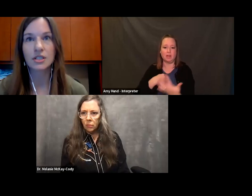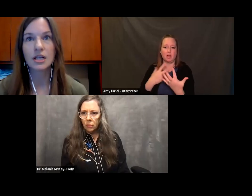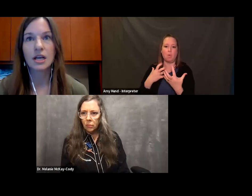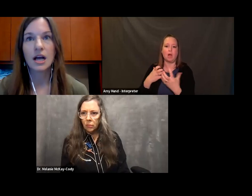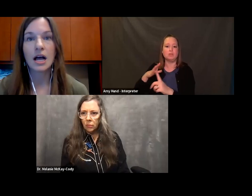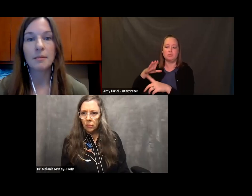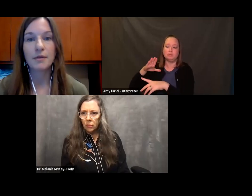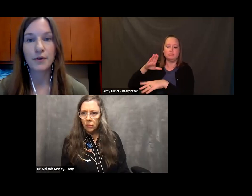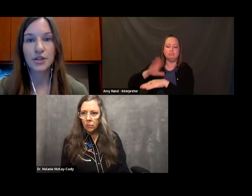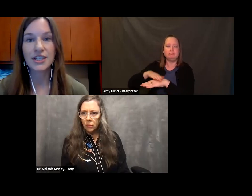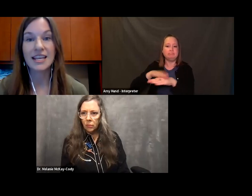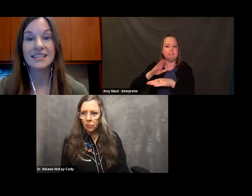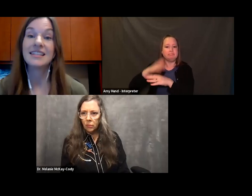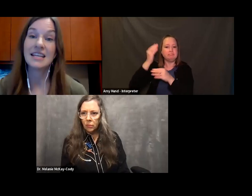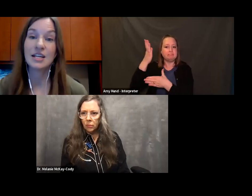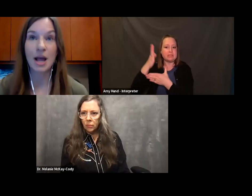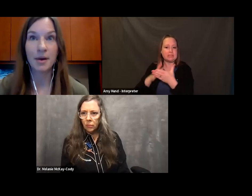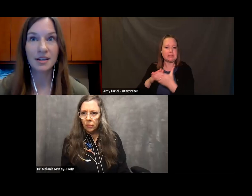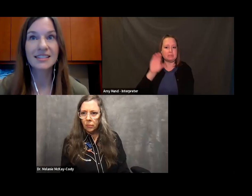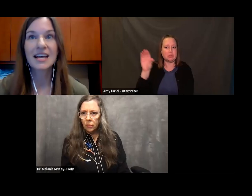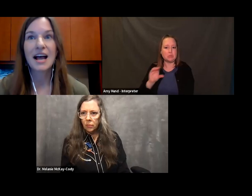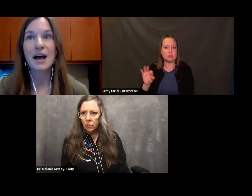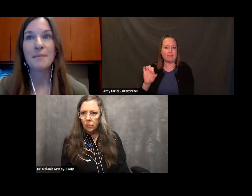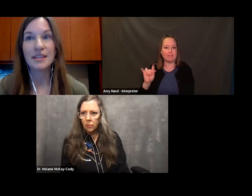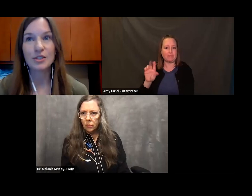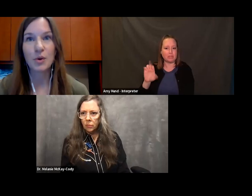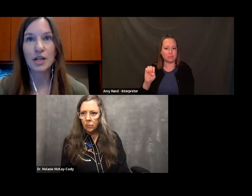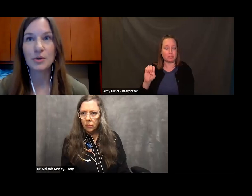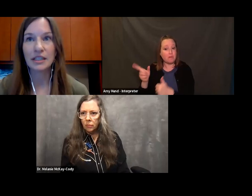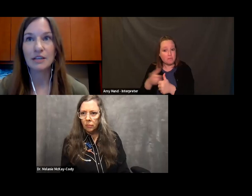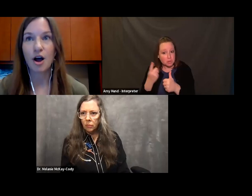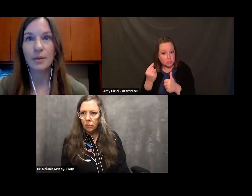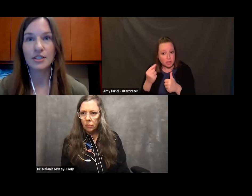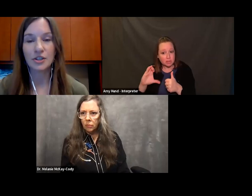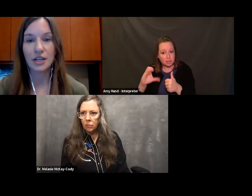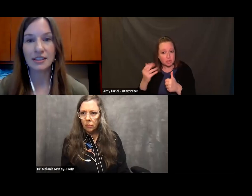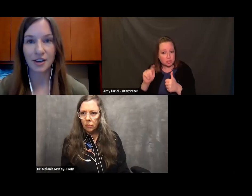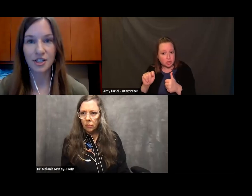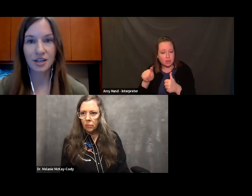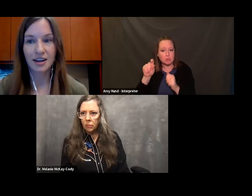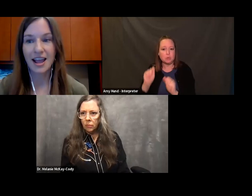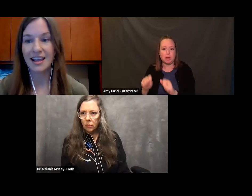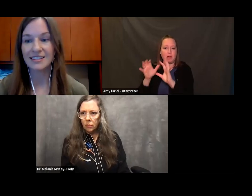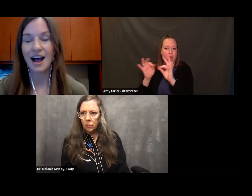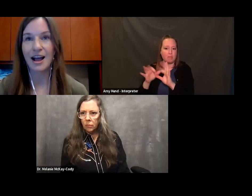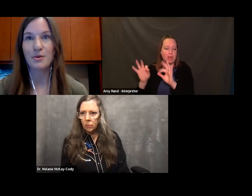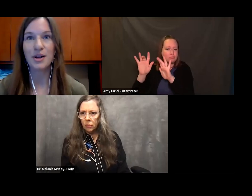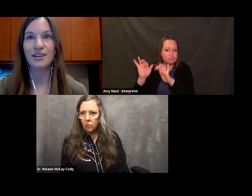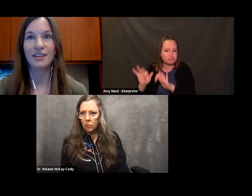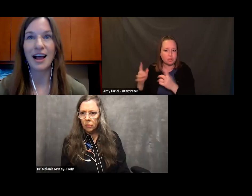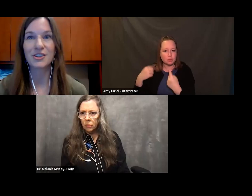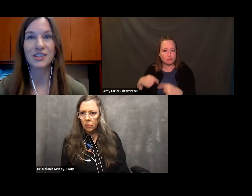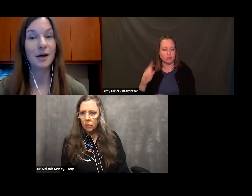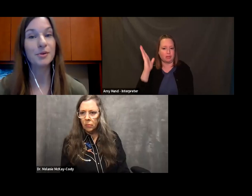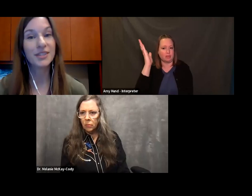features. The first is the chat box. And this is where you can leave comments during the lecture. And I